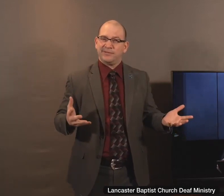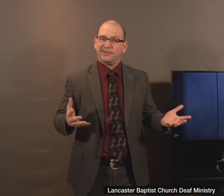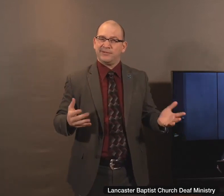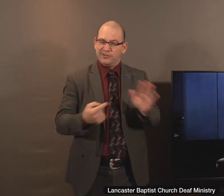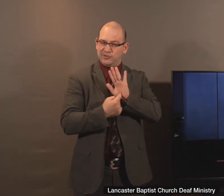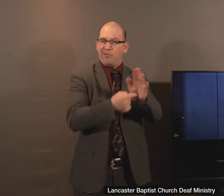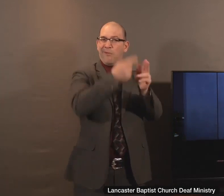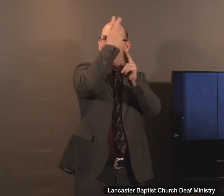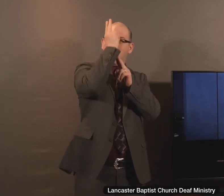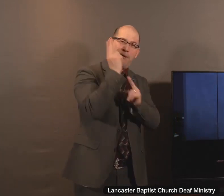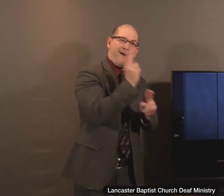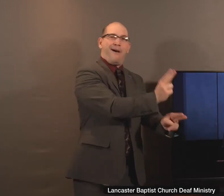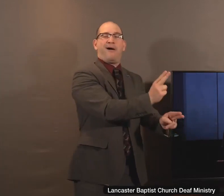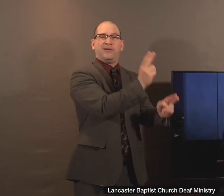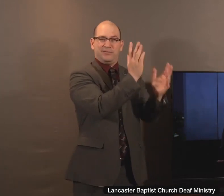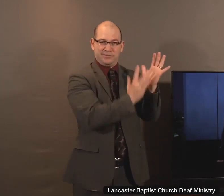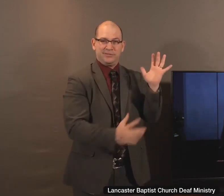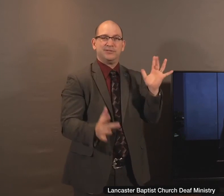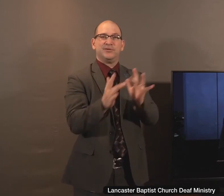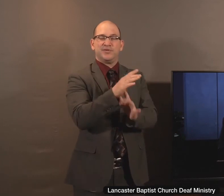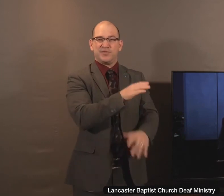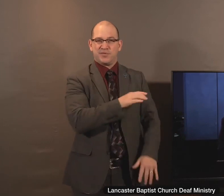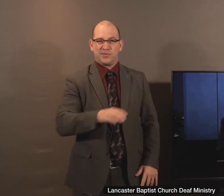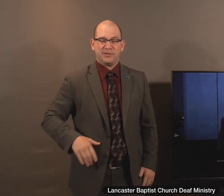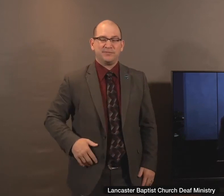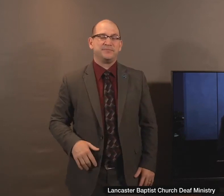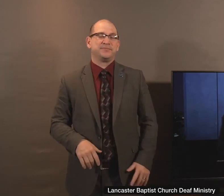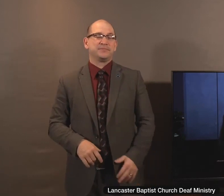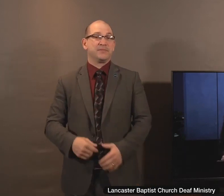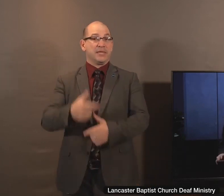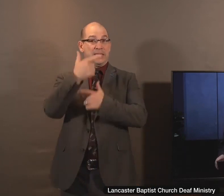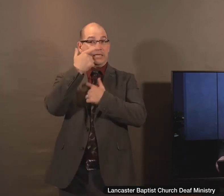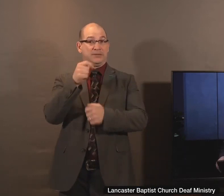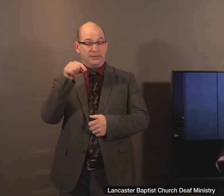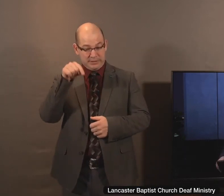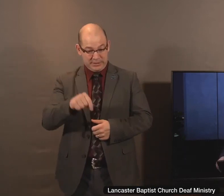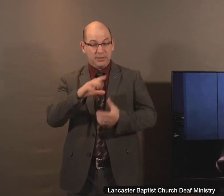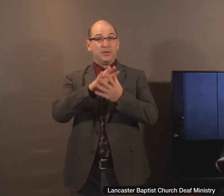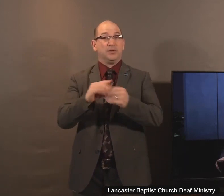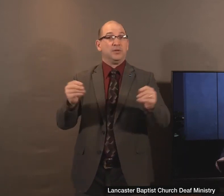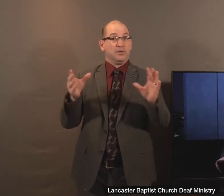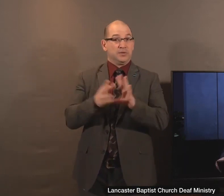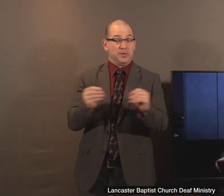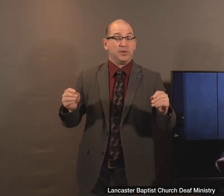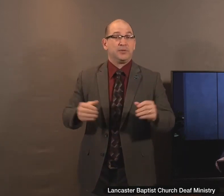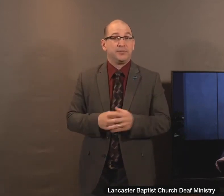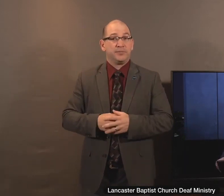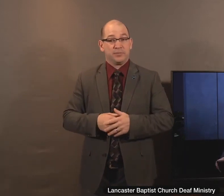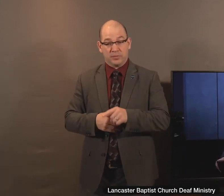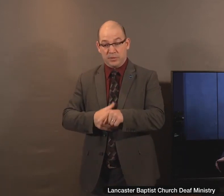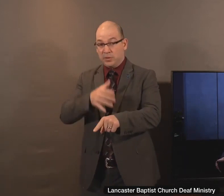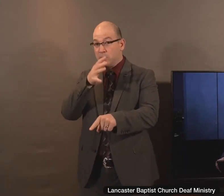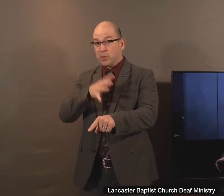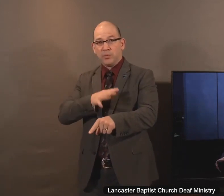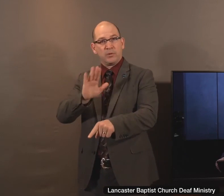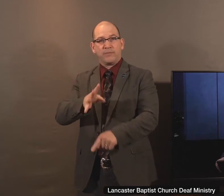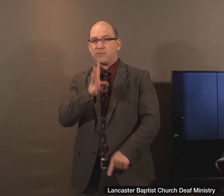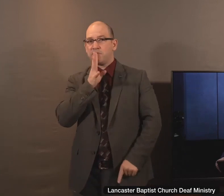Jesus Christ. It is interesting that in this story this morning, the woman never spoke. She